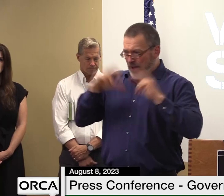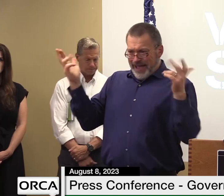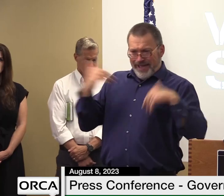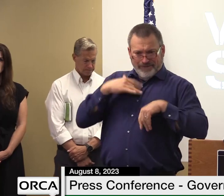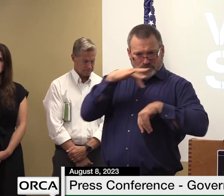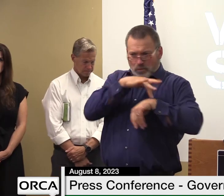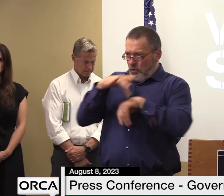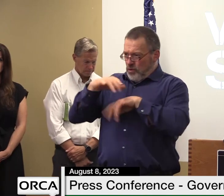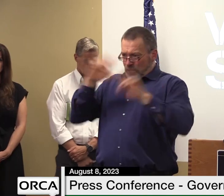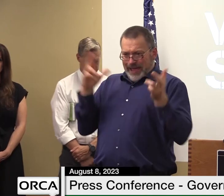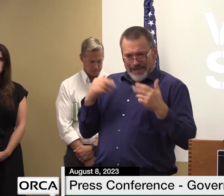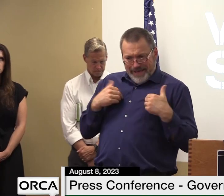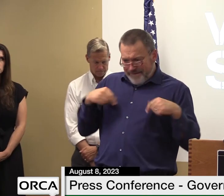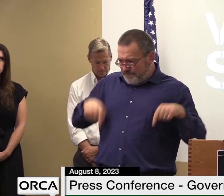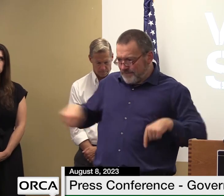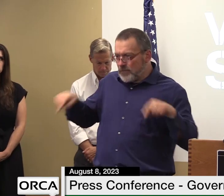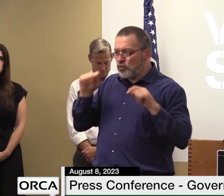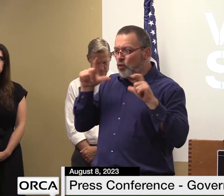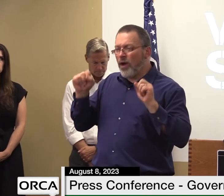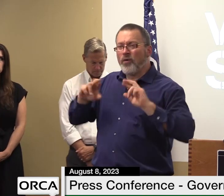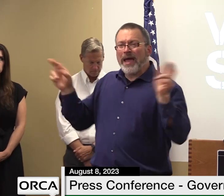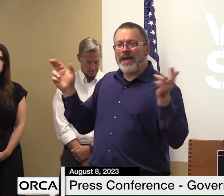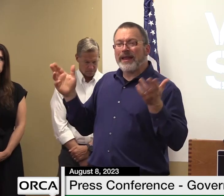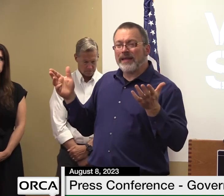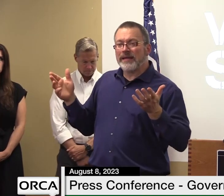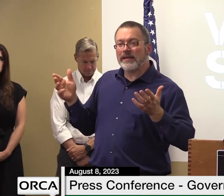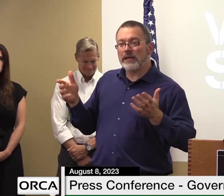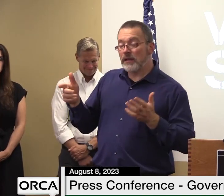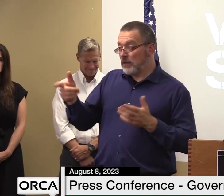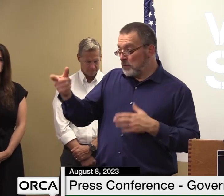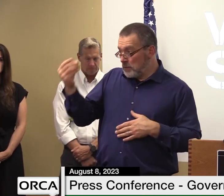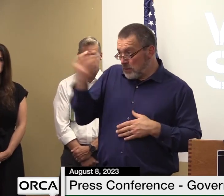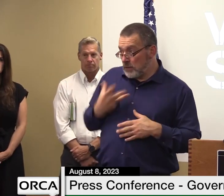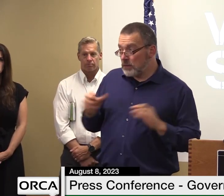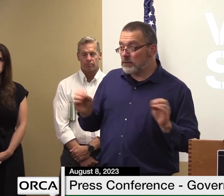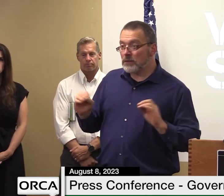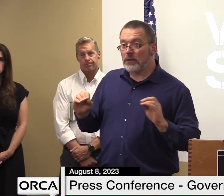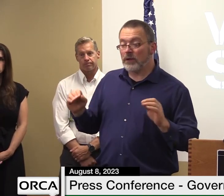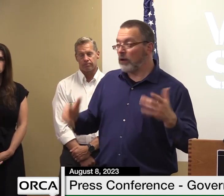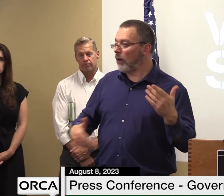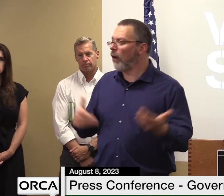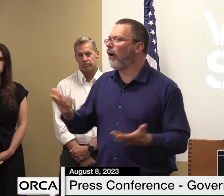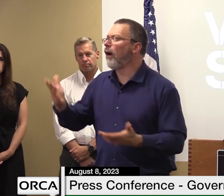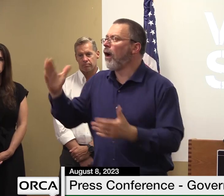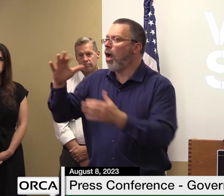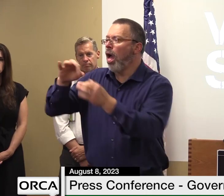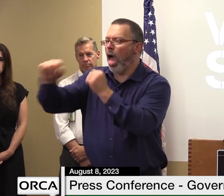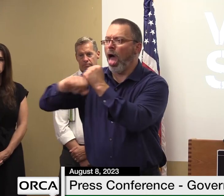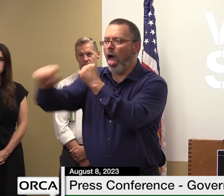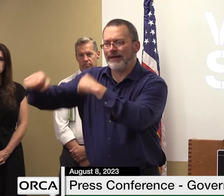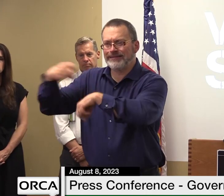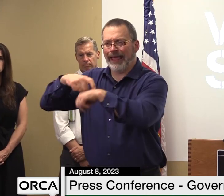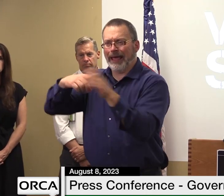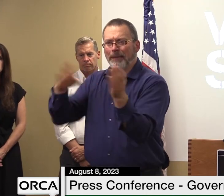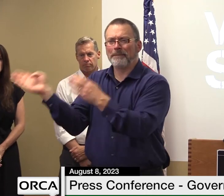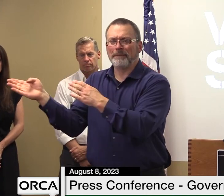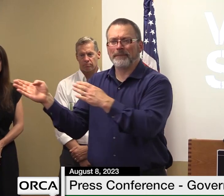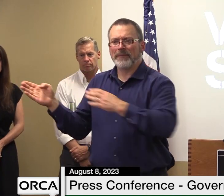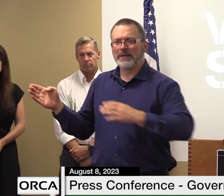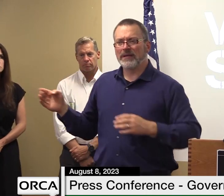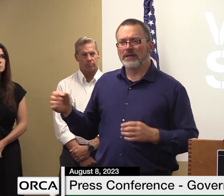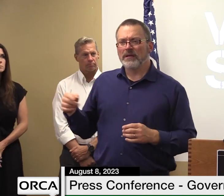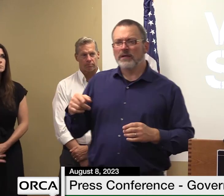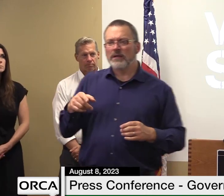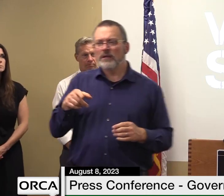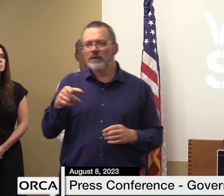back to people but we can't help if we didn't we didn't know about it but i think we did communicate that back in april they